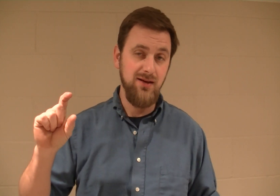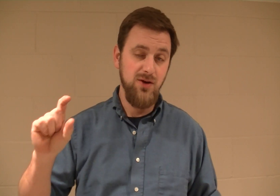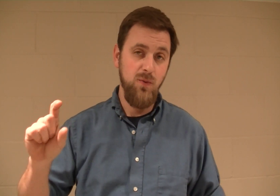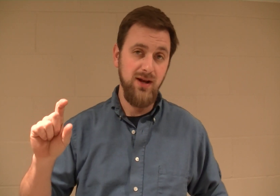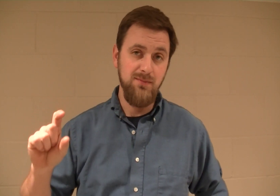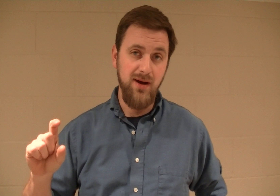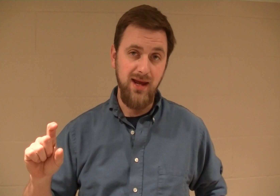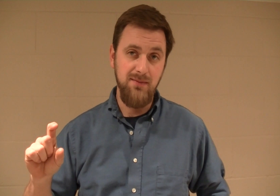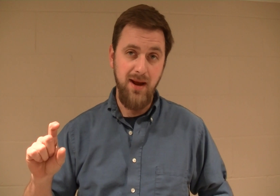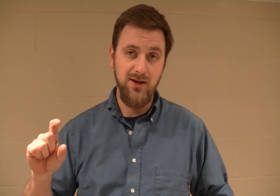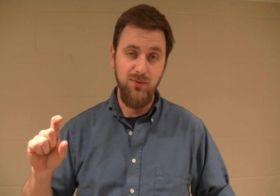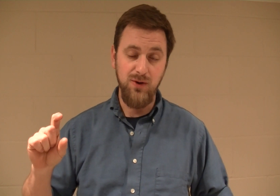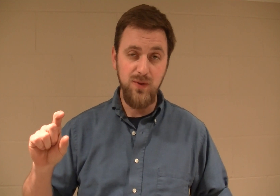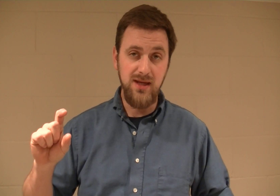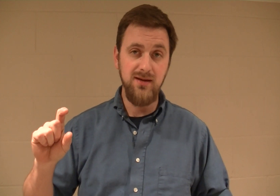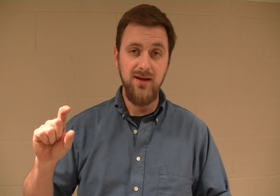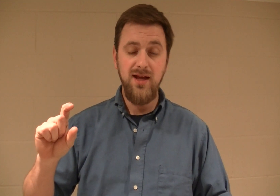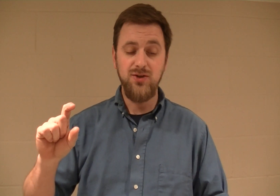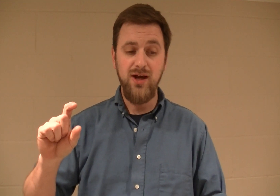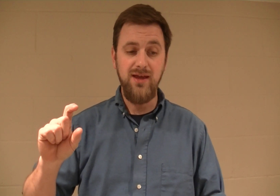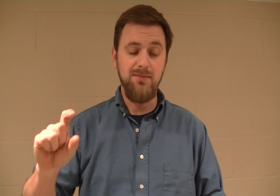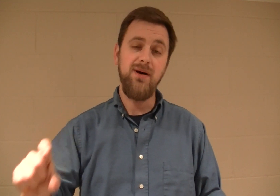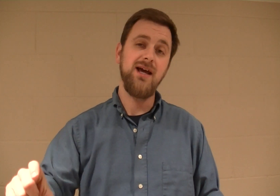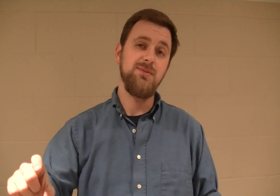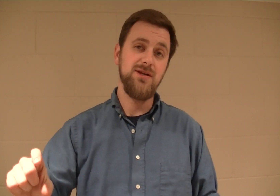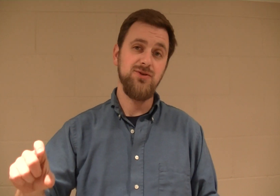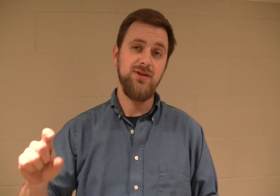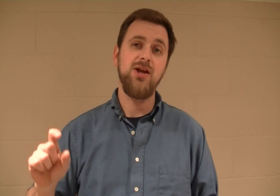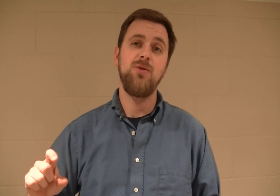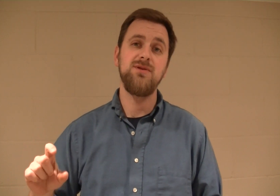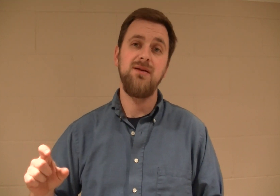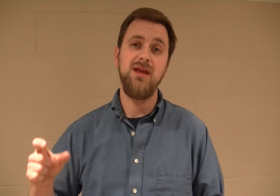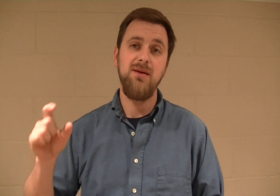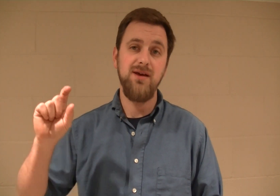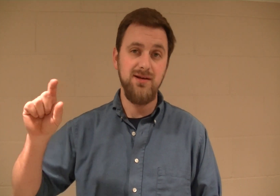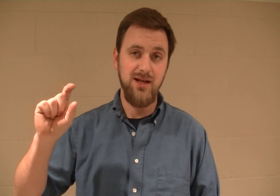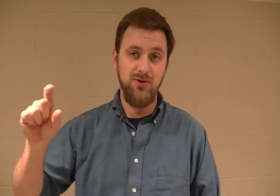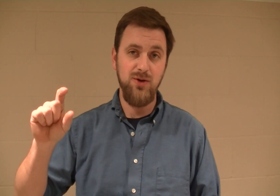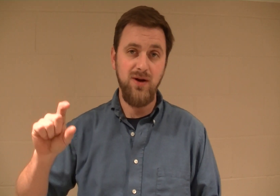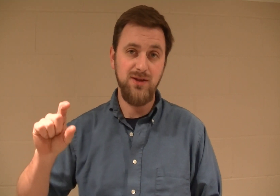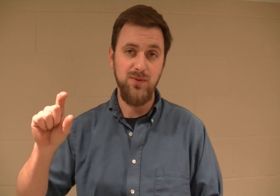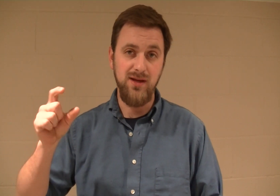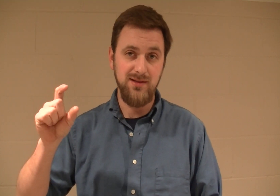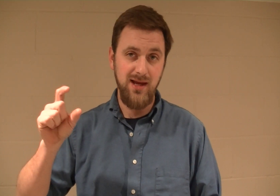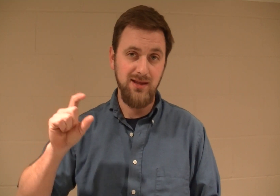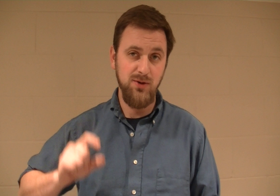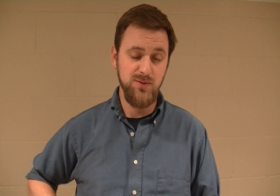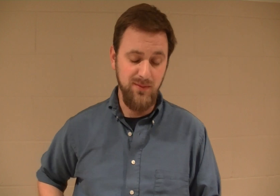waited my mandatory week so I could then buy the pistol and take it home the same day because I had already waited the week because I had the purchase permit.